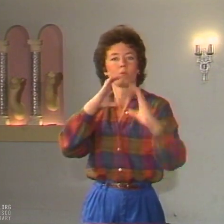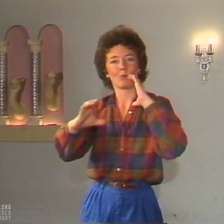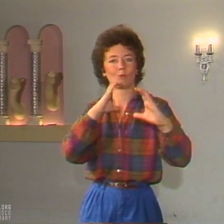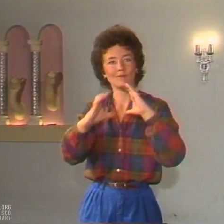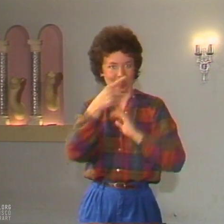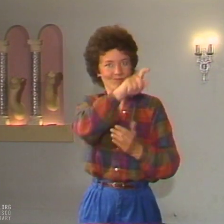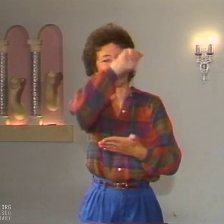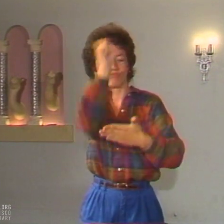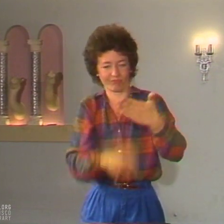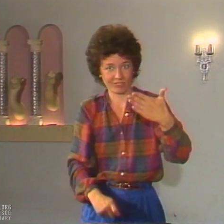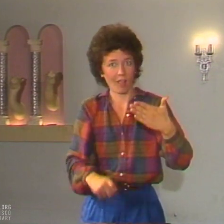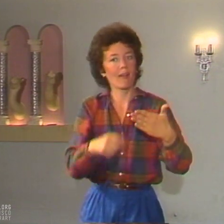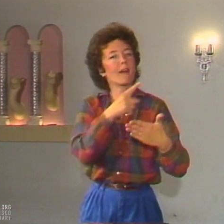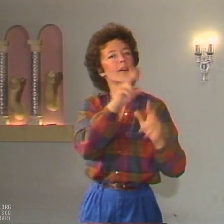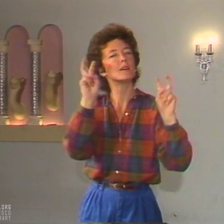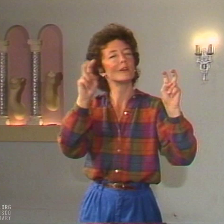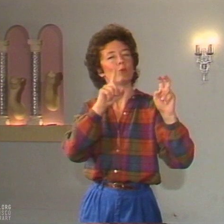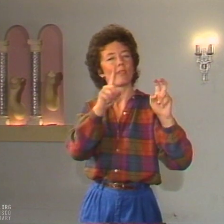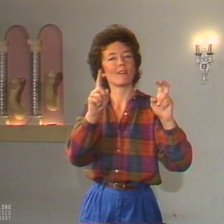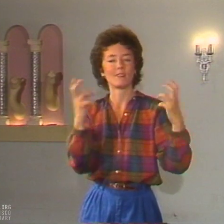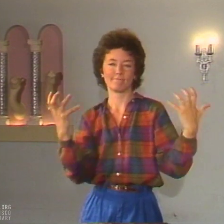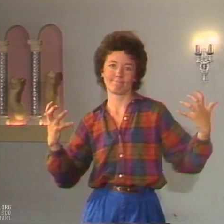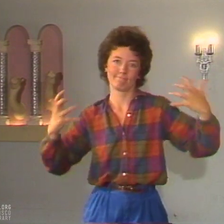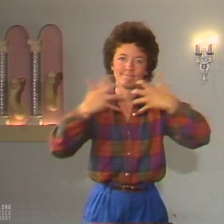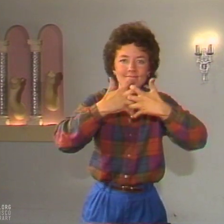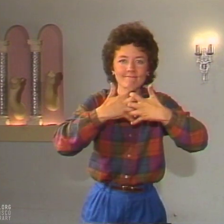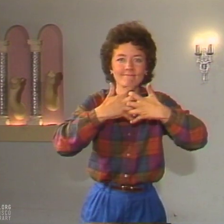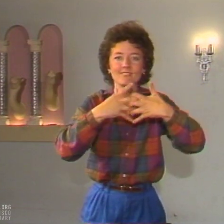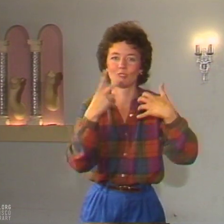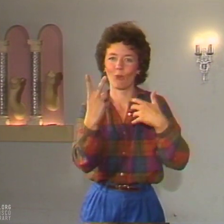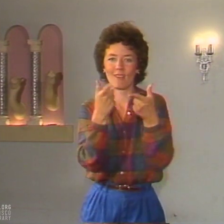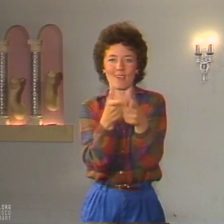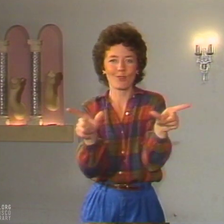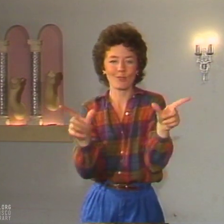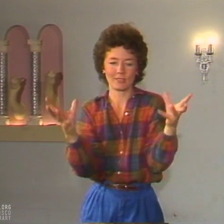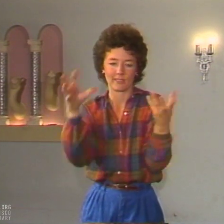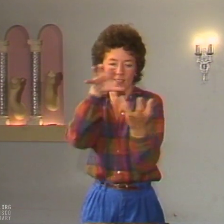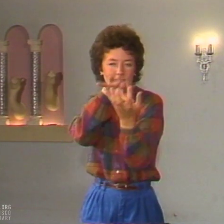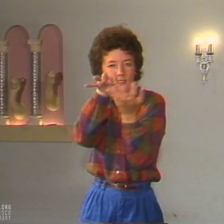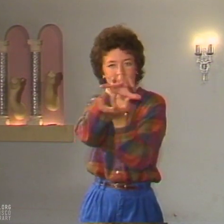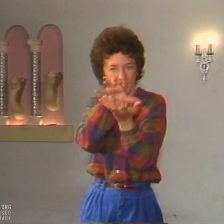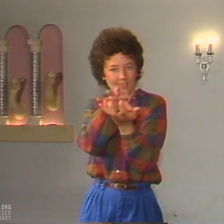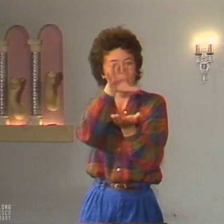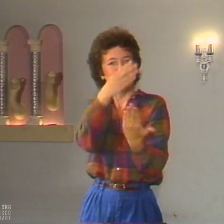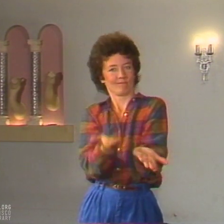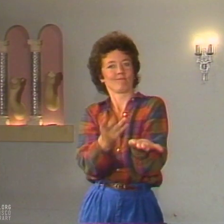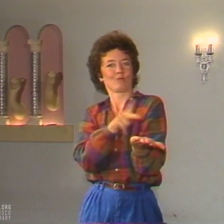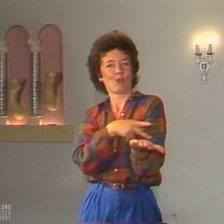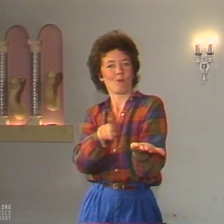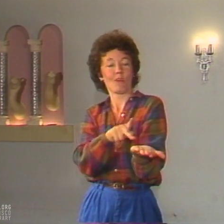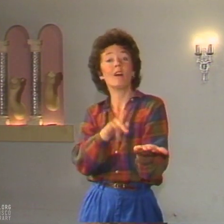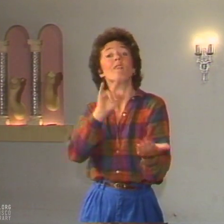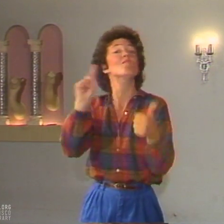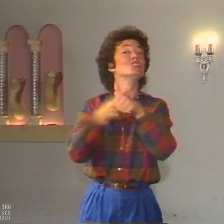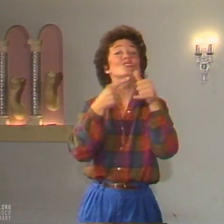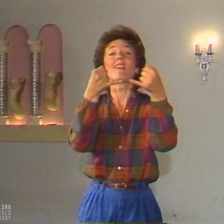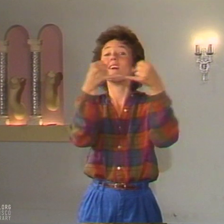in her poem, Total Communication, which integrates the two forms using both languages. The first